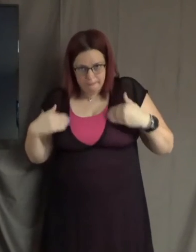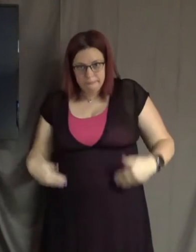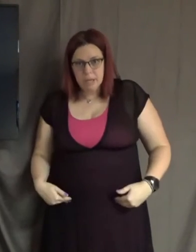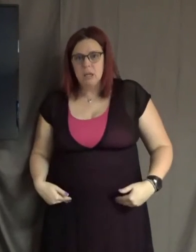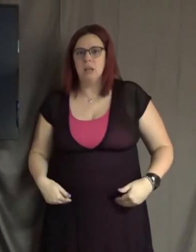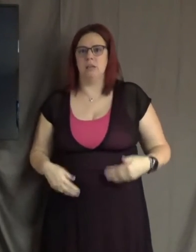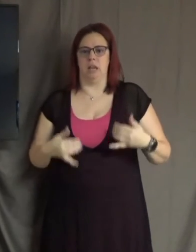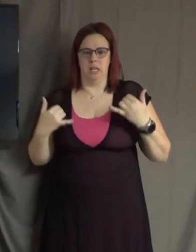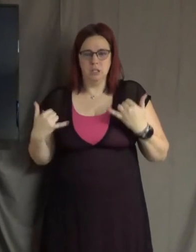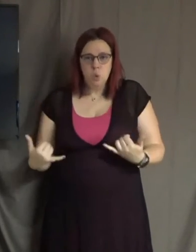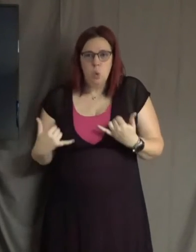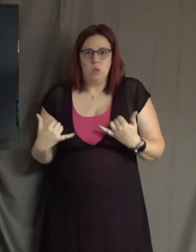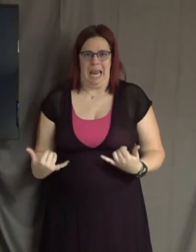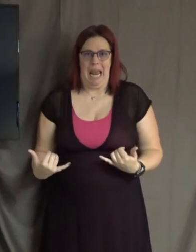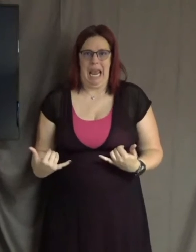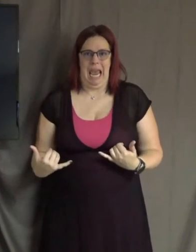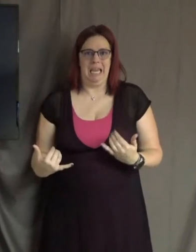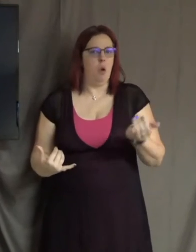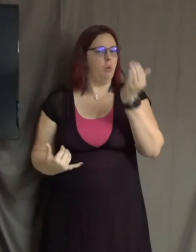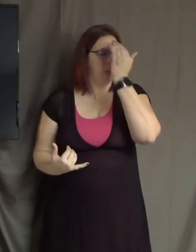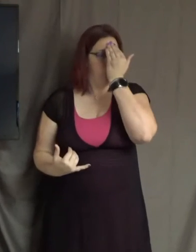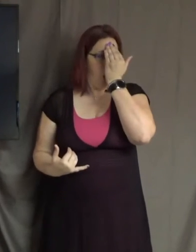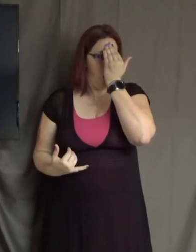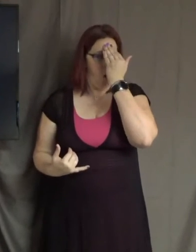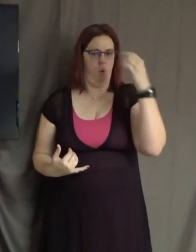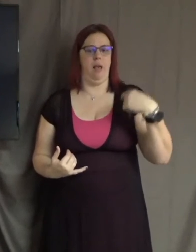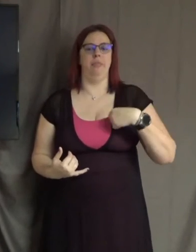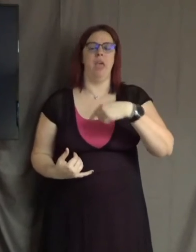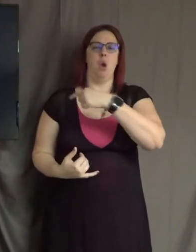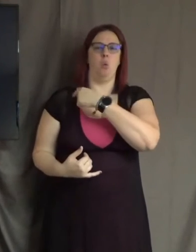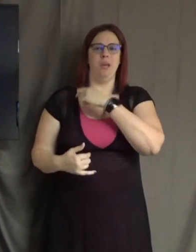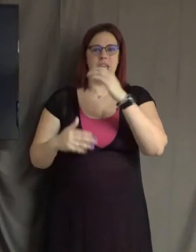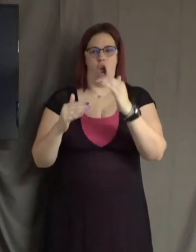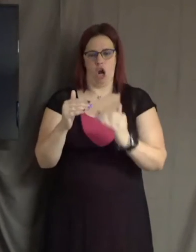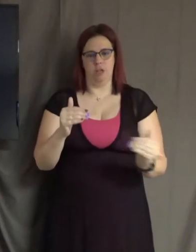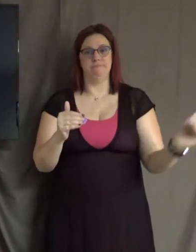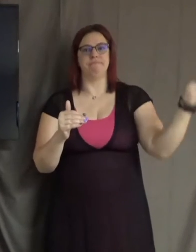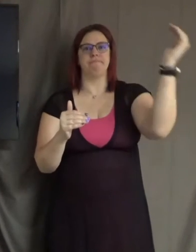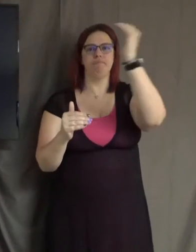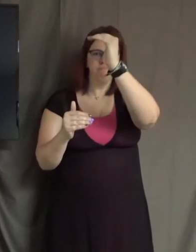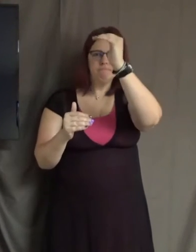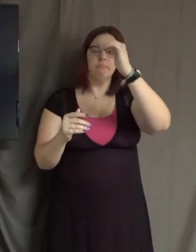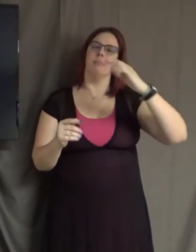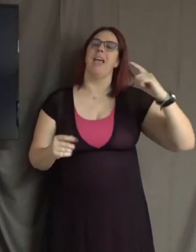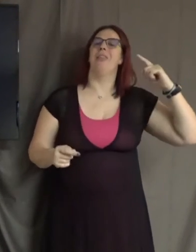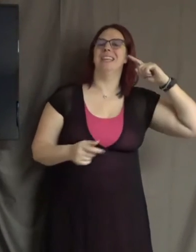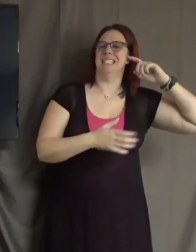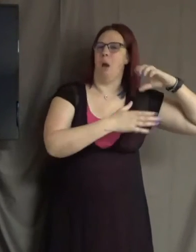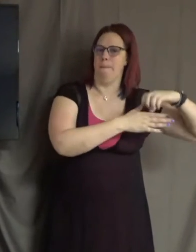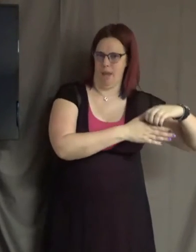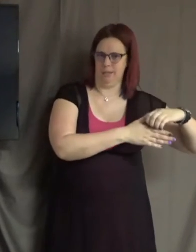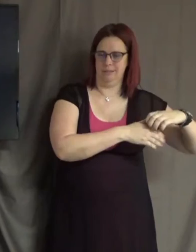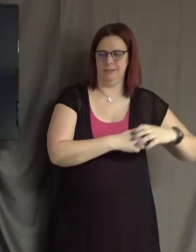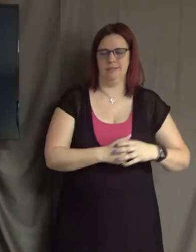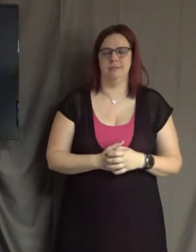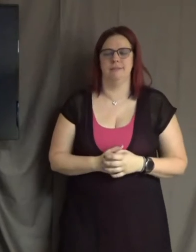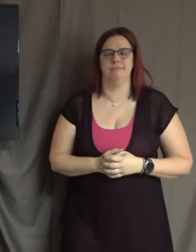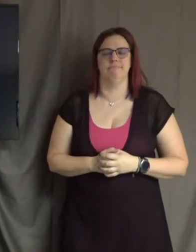and know that we are transcending the sound bites. And in that, we are